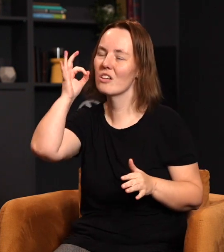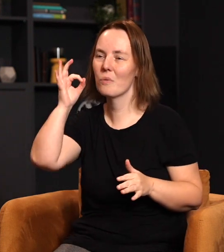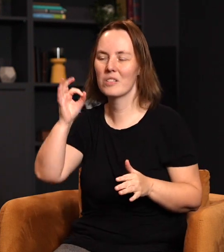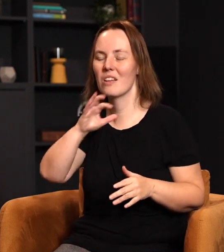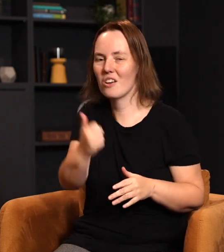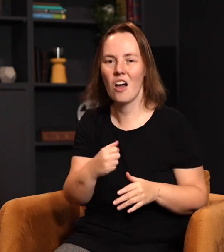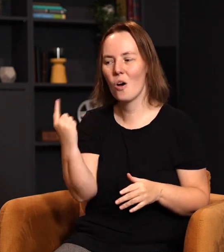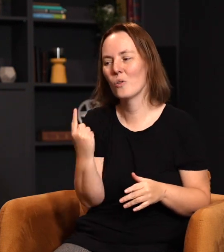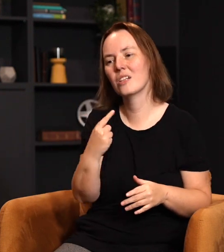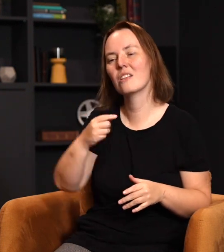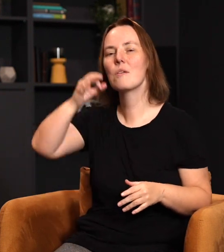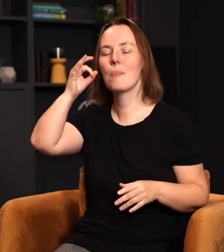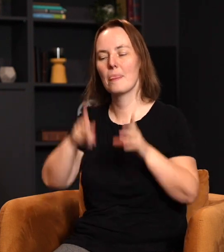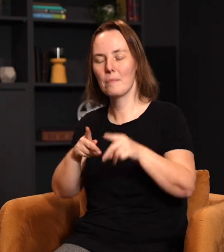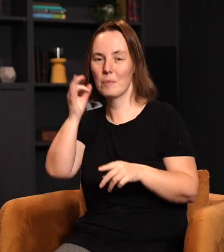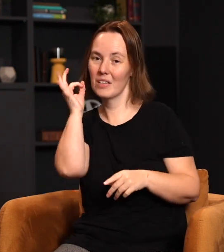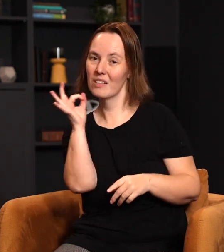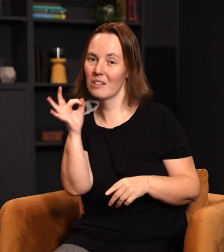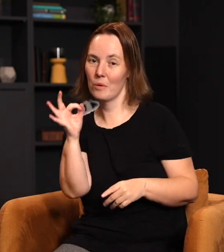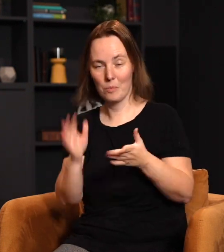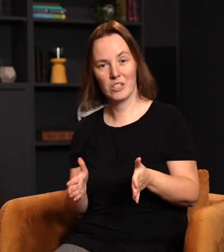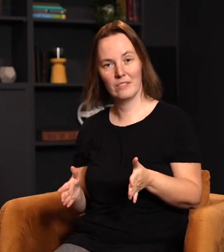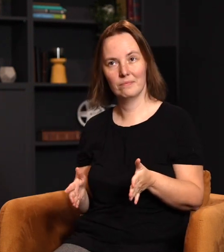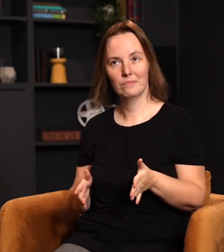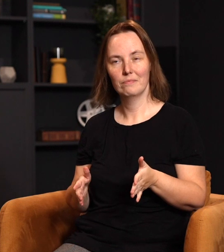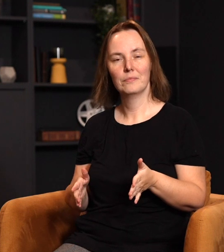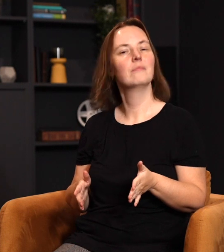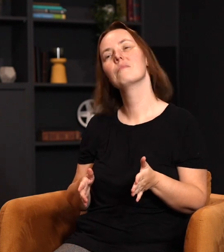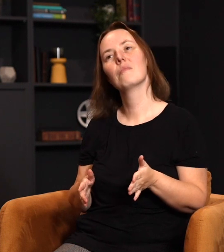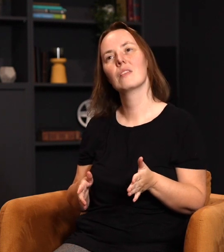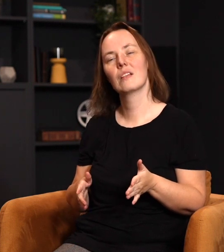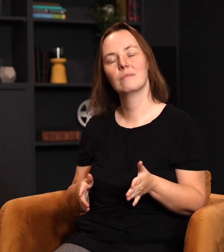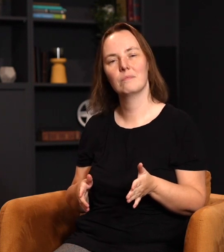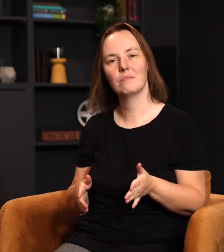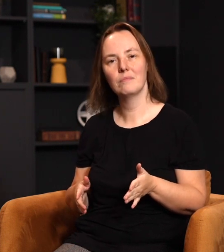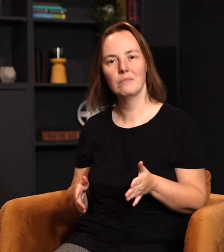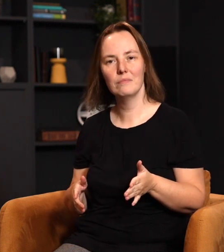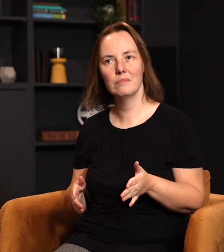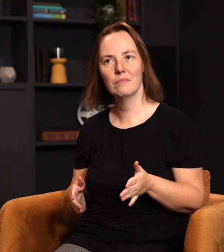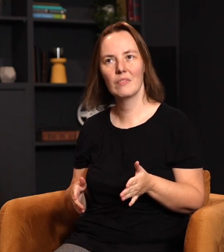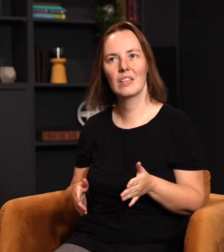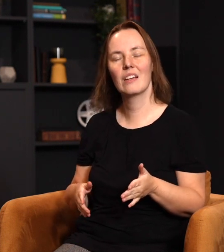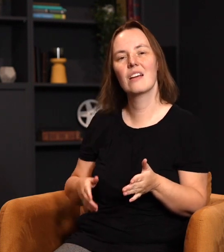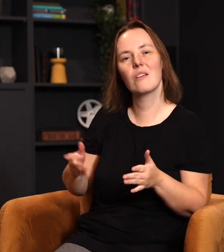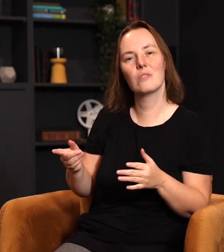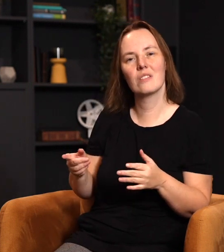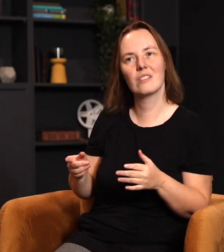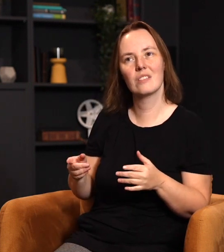pulpit or on the platform, right? That's basically what Jesus hates. He talks about the doctrine of the Nicolaitans. What was the doctrine of the Nicolaitans? It